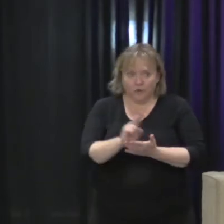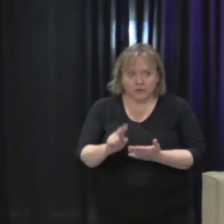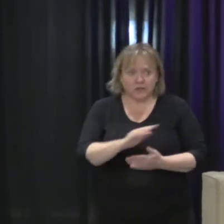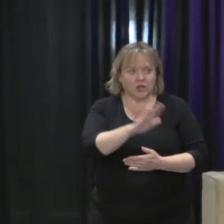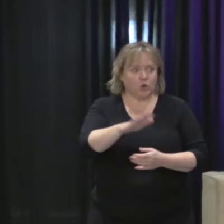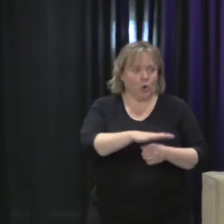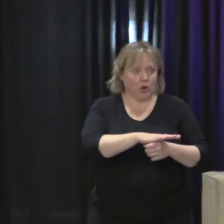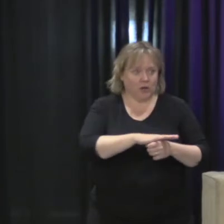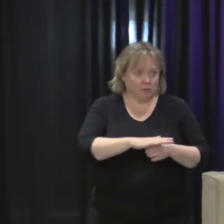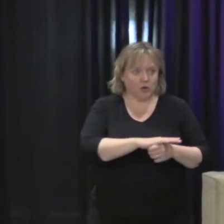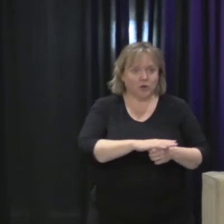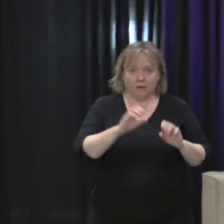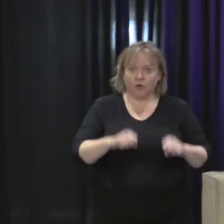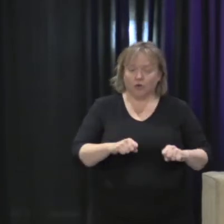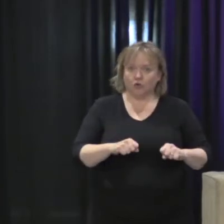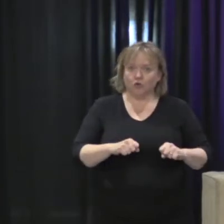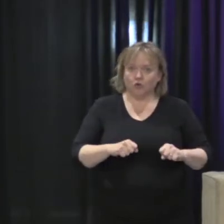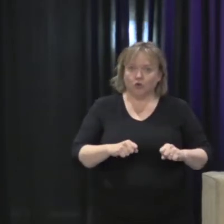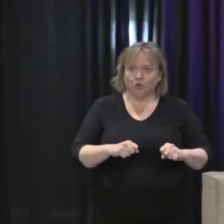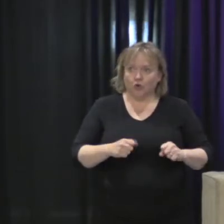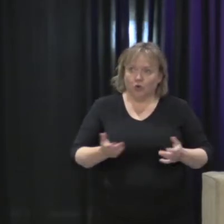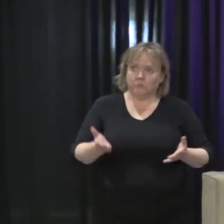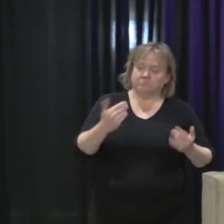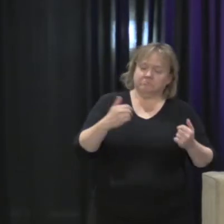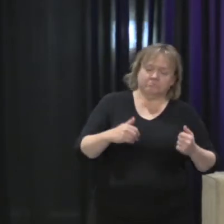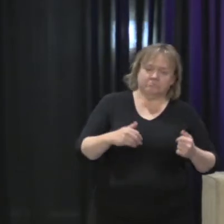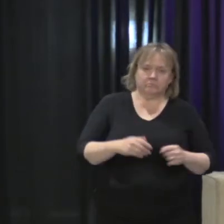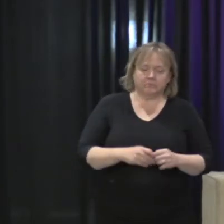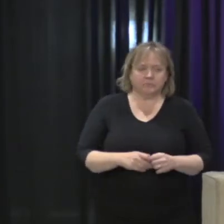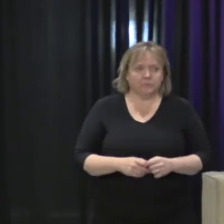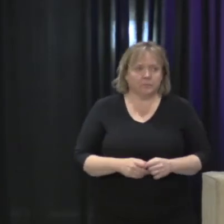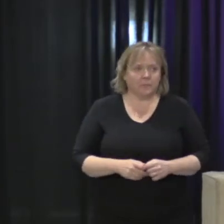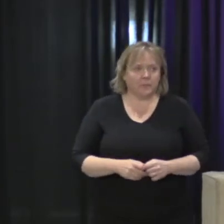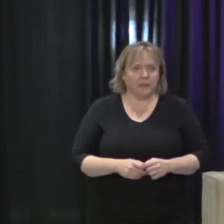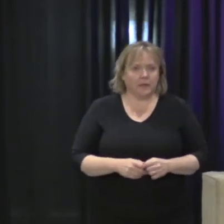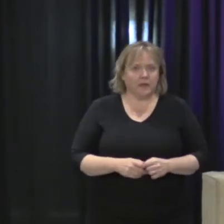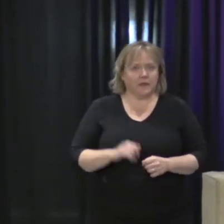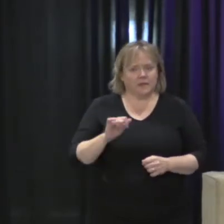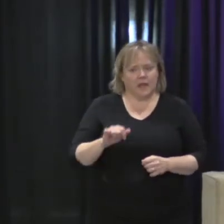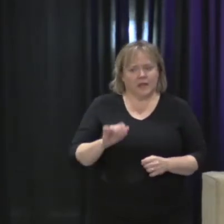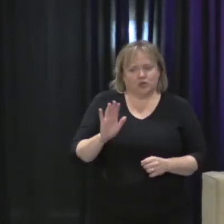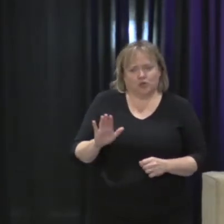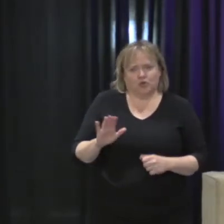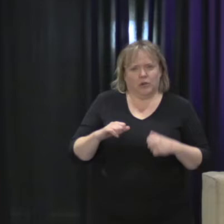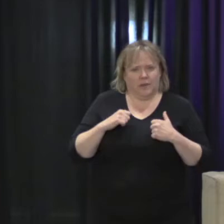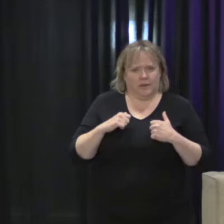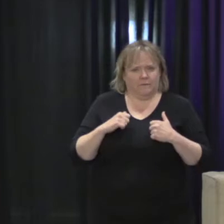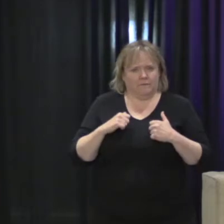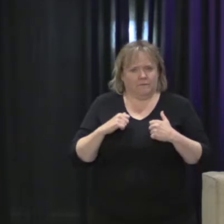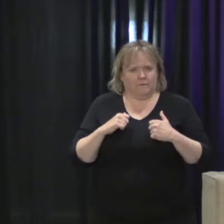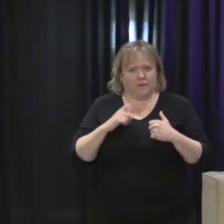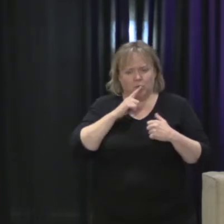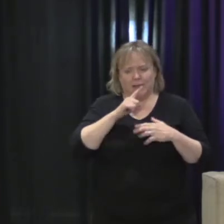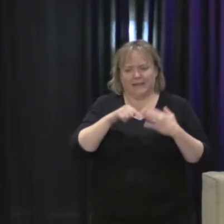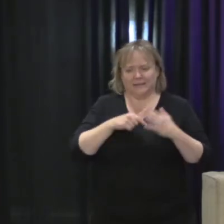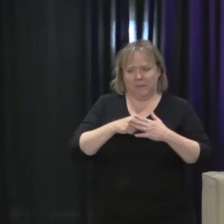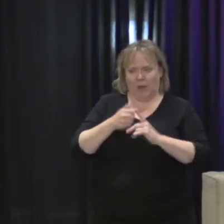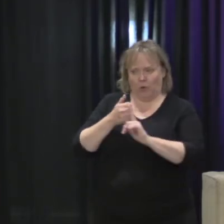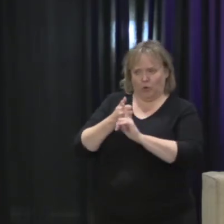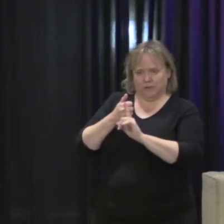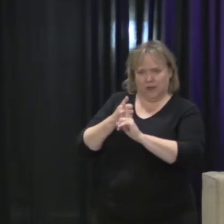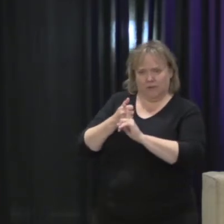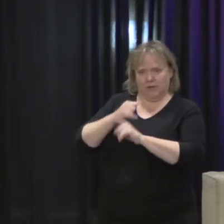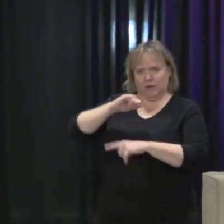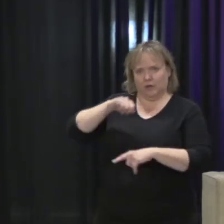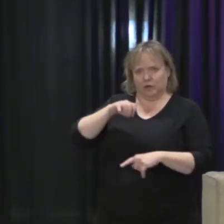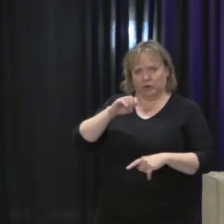community, community center, et cetera. And this is the story of Jessica's life. It's a story about Jessica that